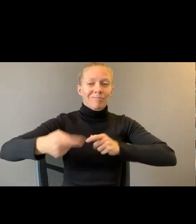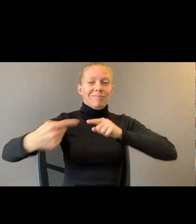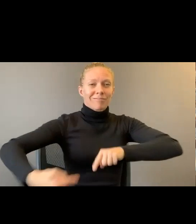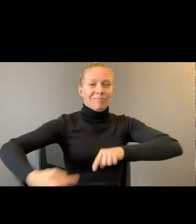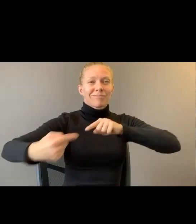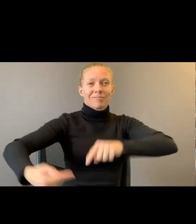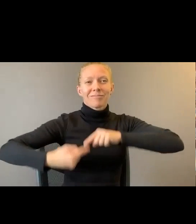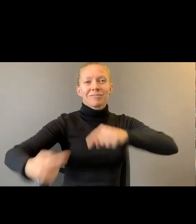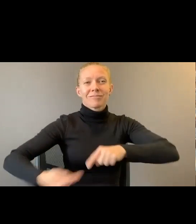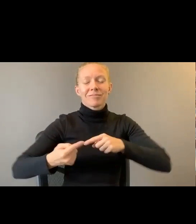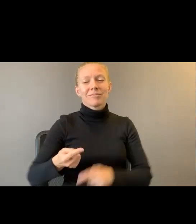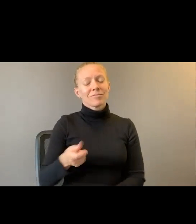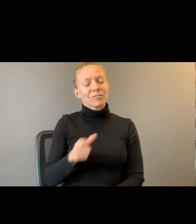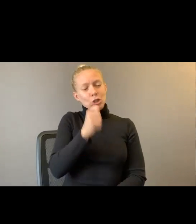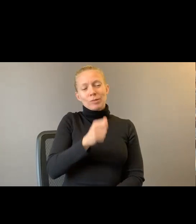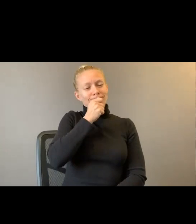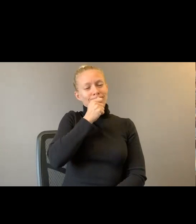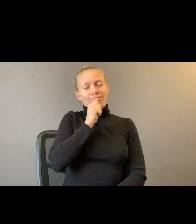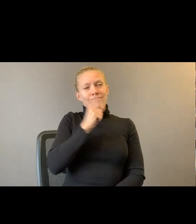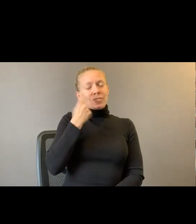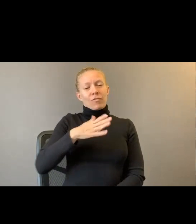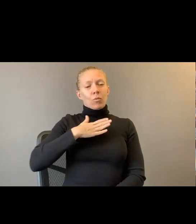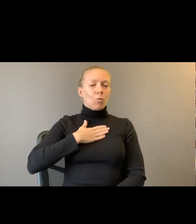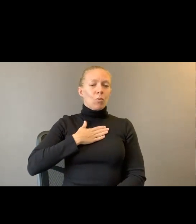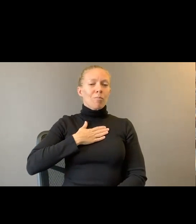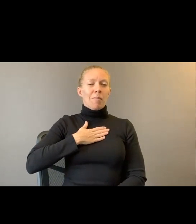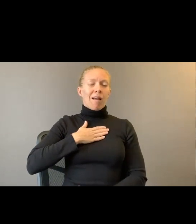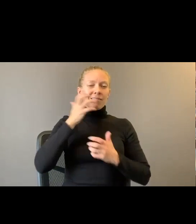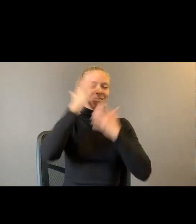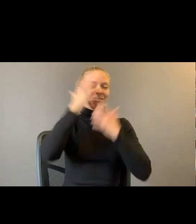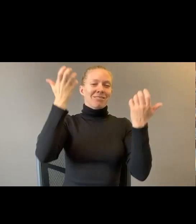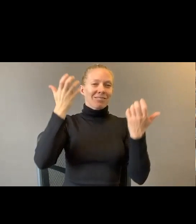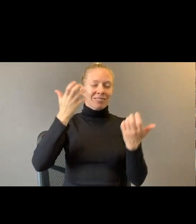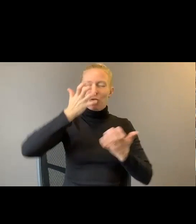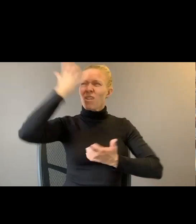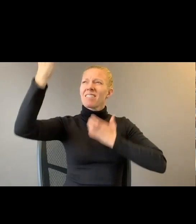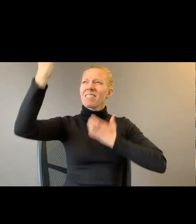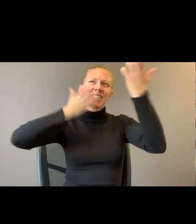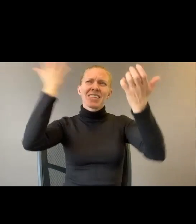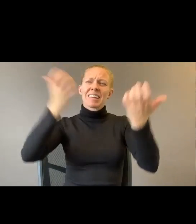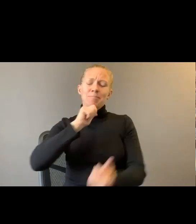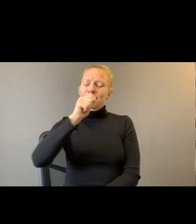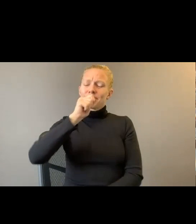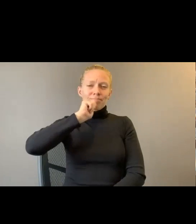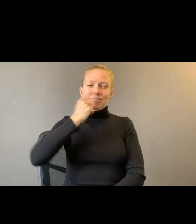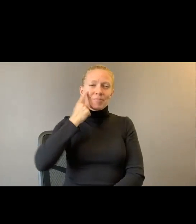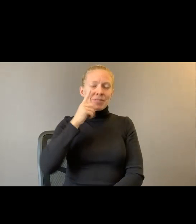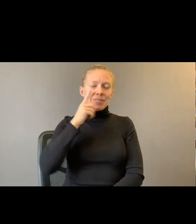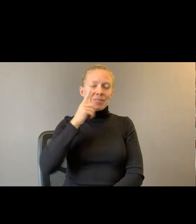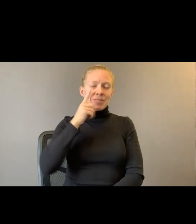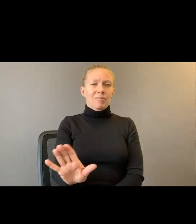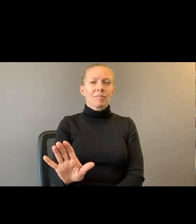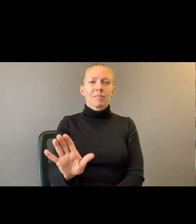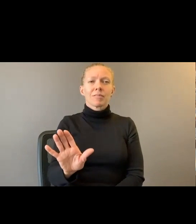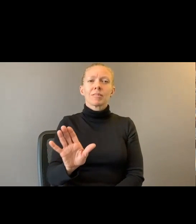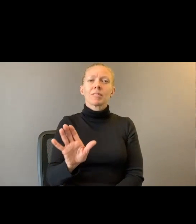my libretto. Our fussing. The rafter pitch of my whale. Just right of her reach. A